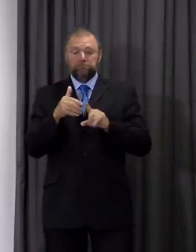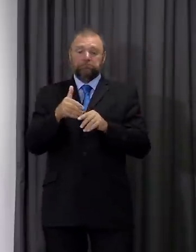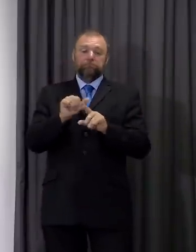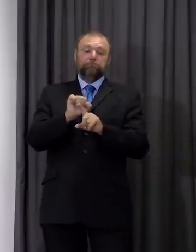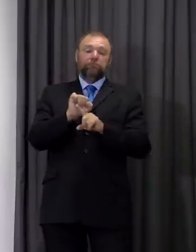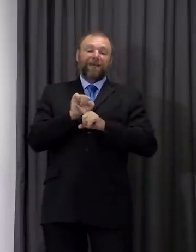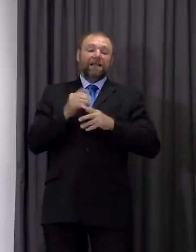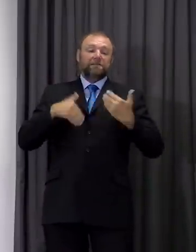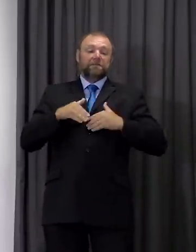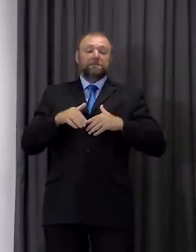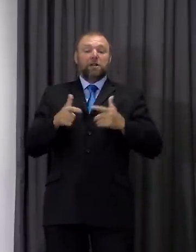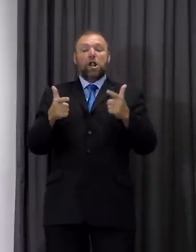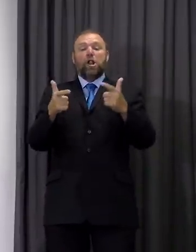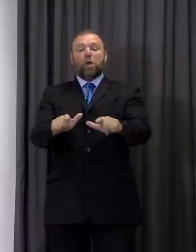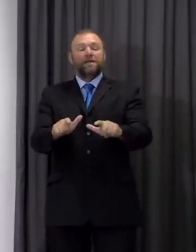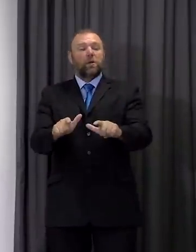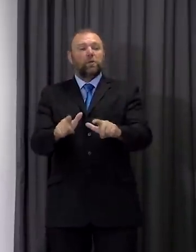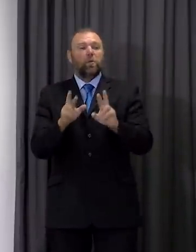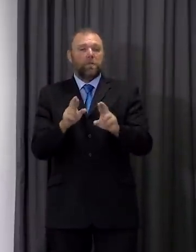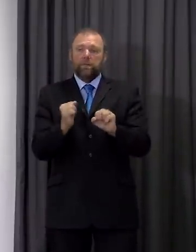prepared to make to help keep Wales safe.